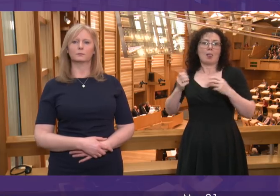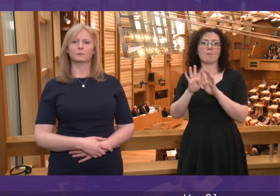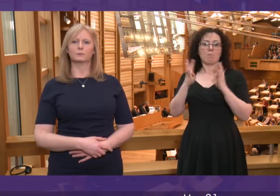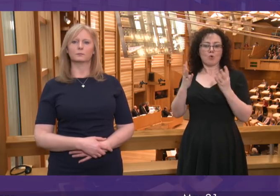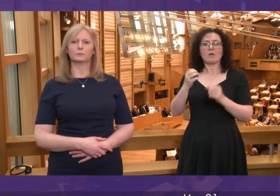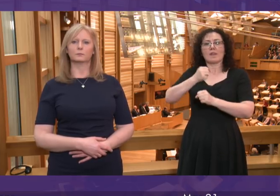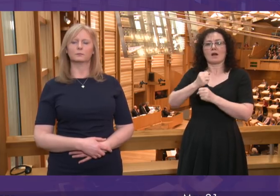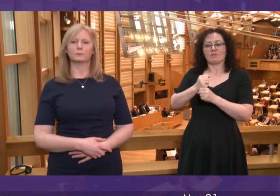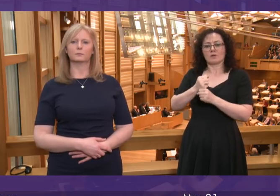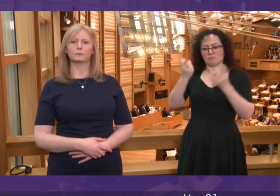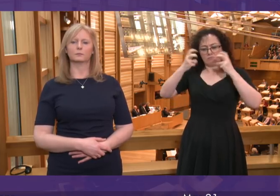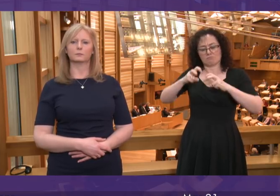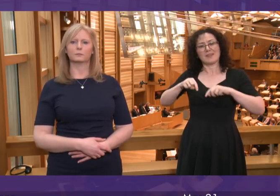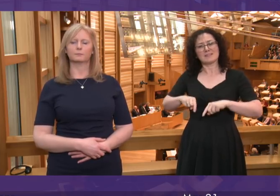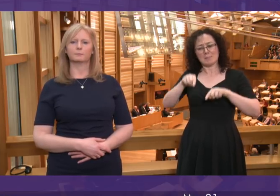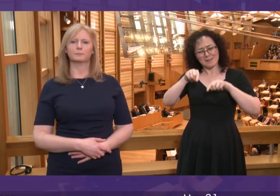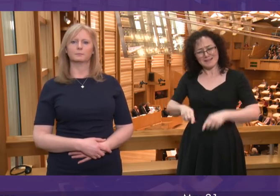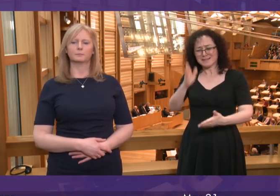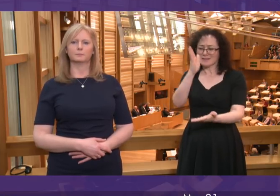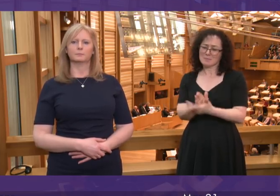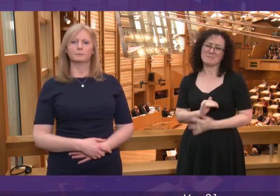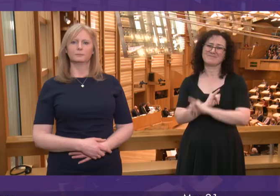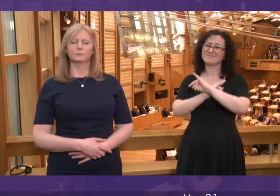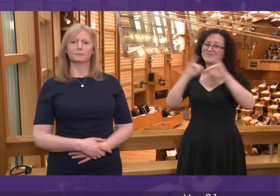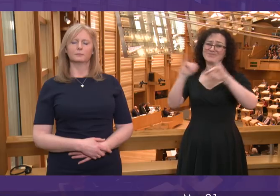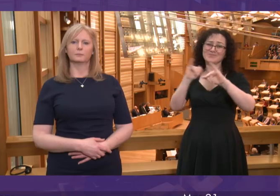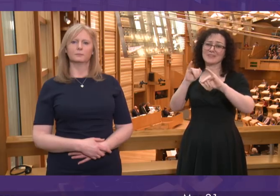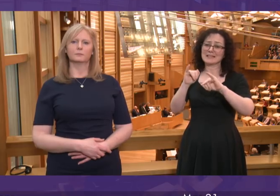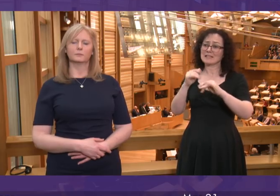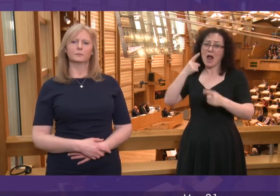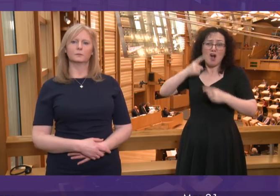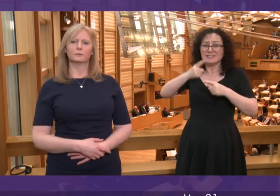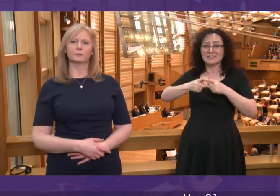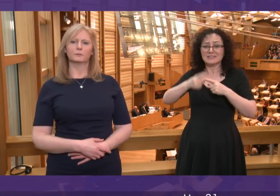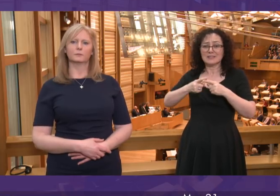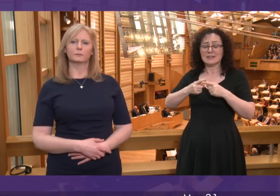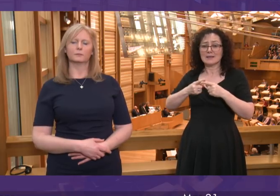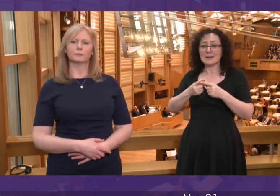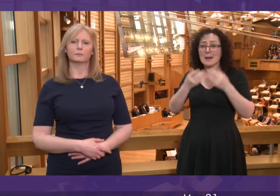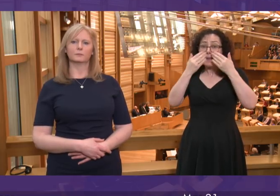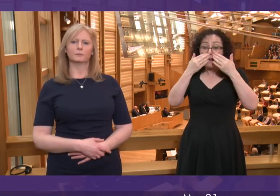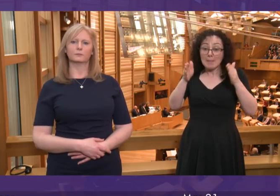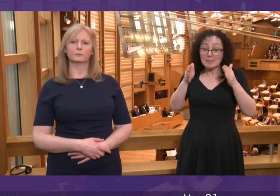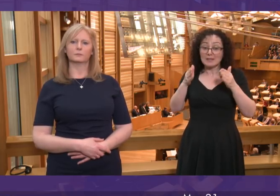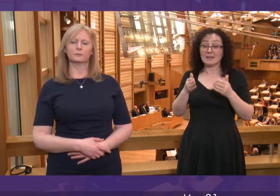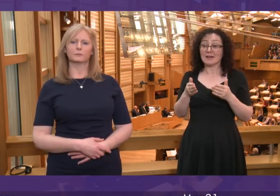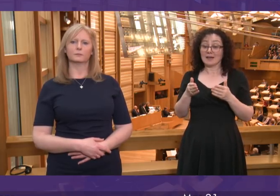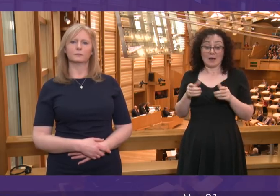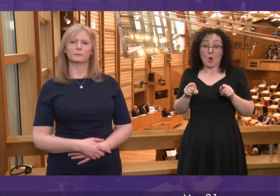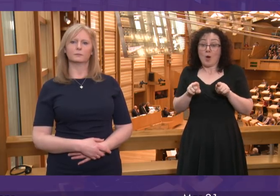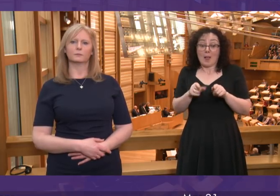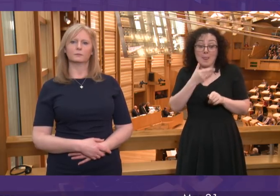But this is serious and it's urgent. And the public and those under pressure staff